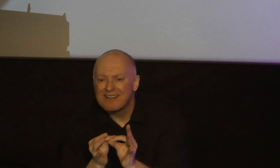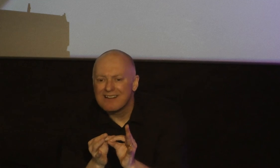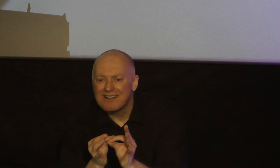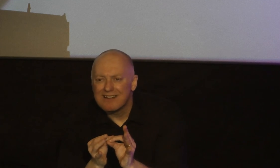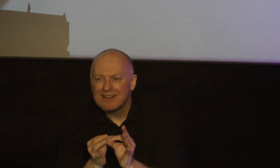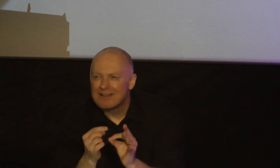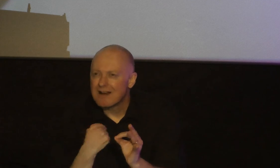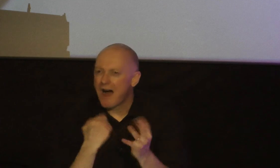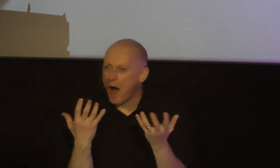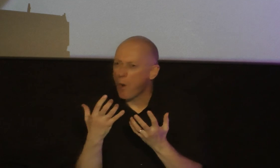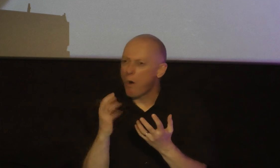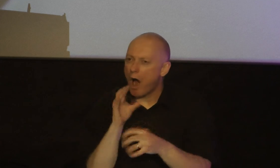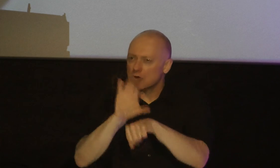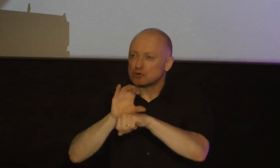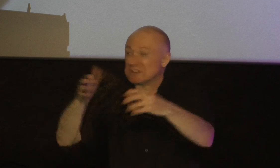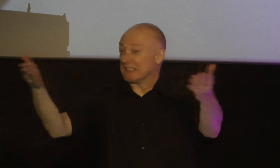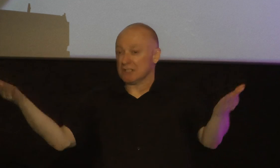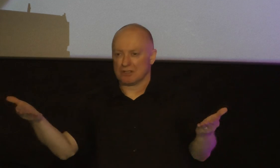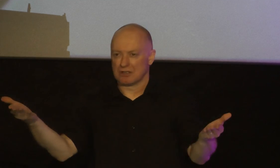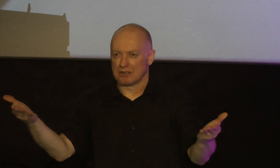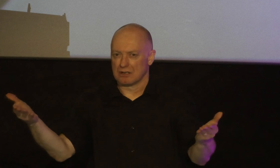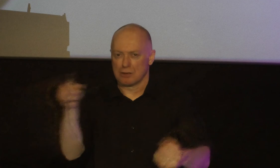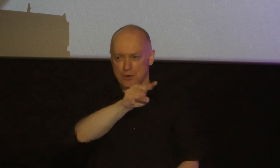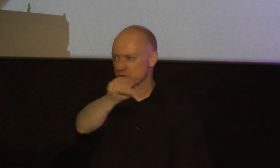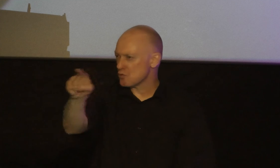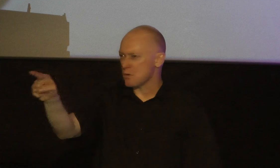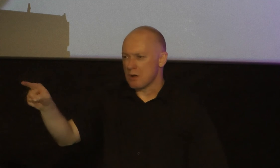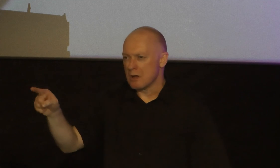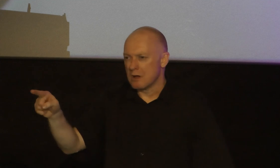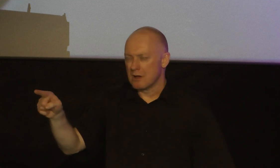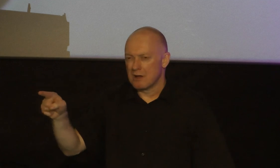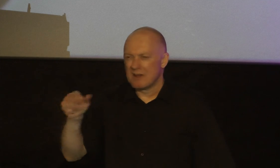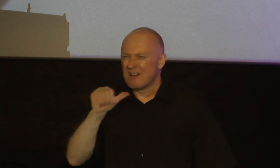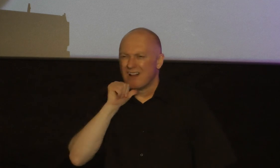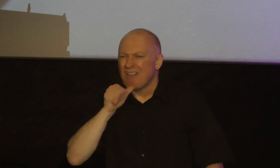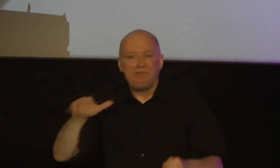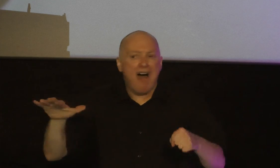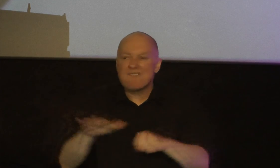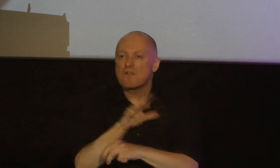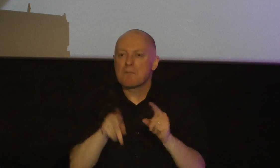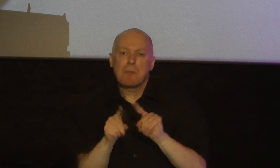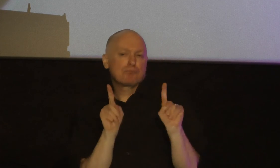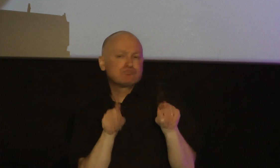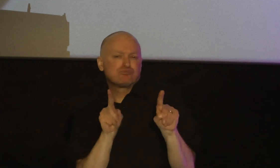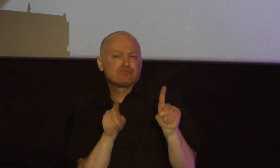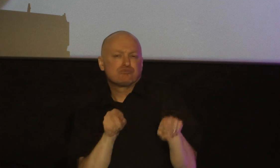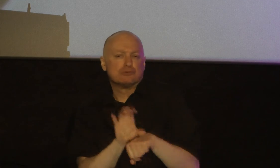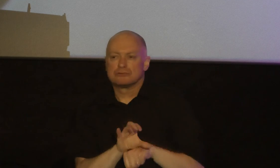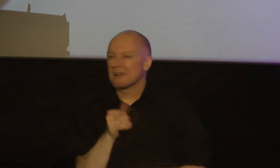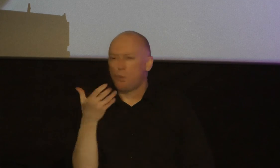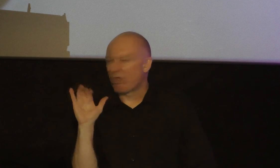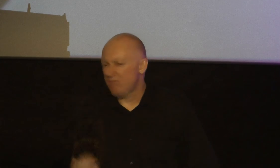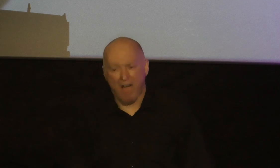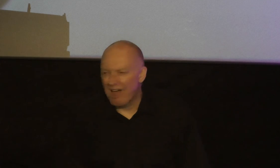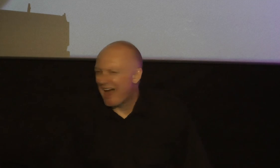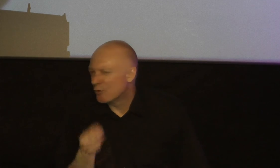want this church to be not just full of people attending a service I don't care about that